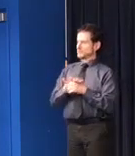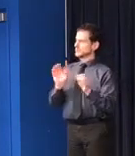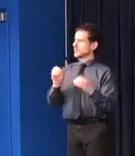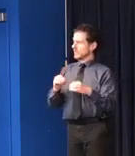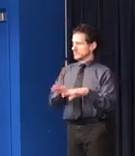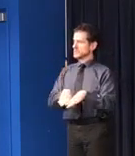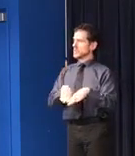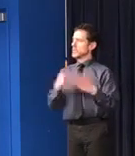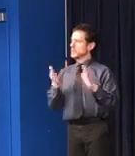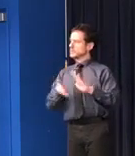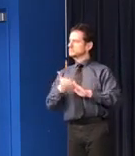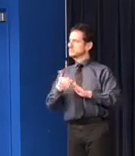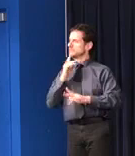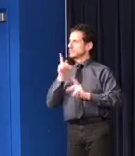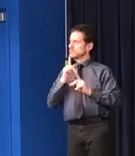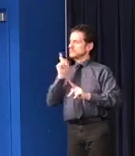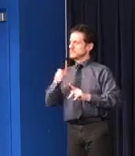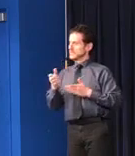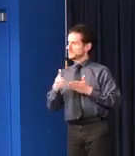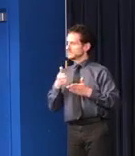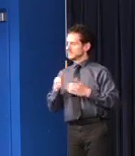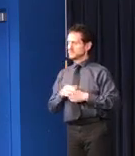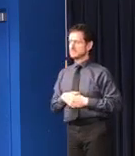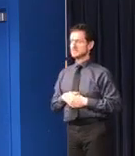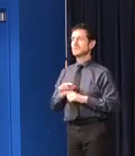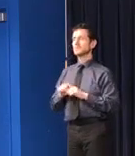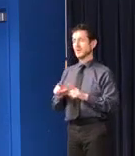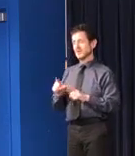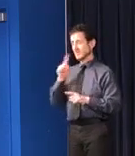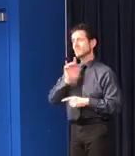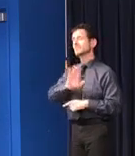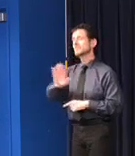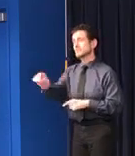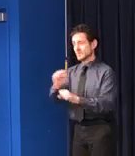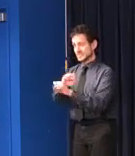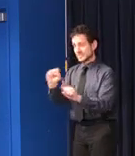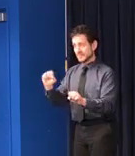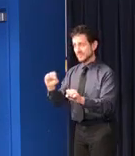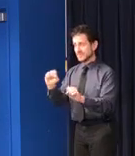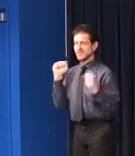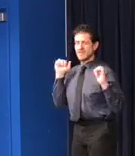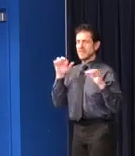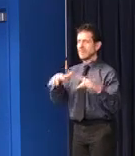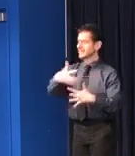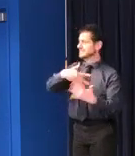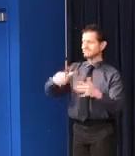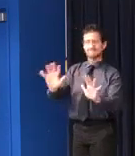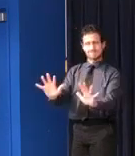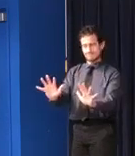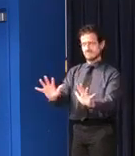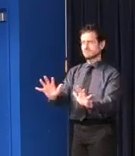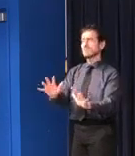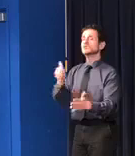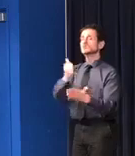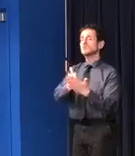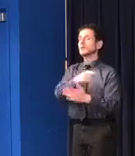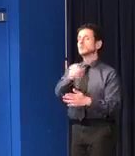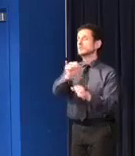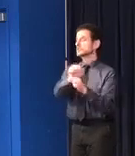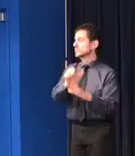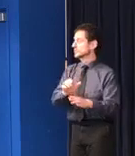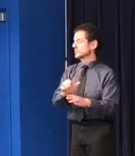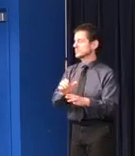option for those who need them, for your own safety and that of our civil servants, I ask you to avoid